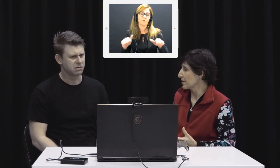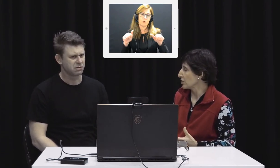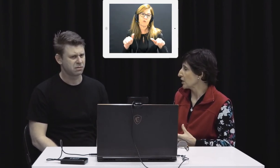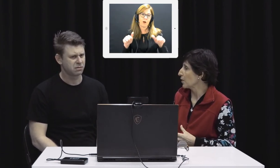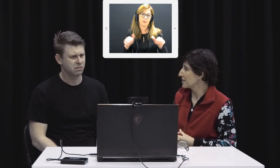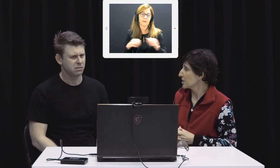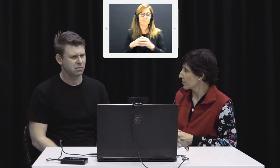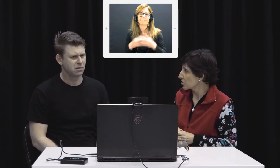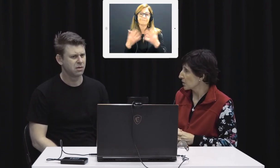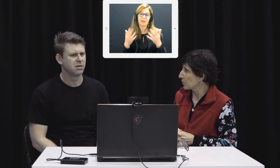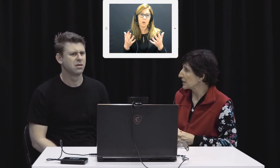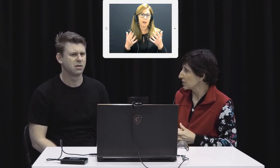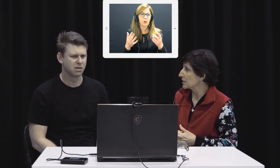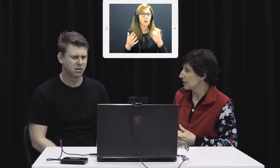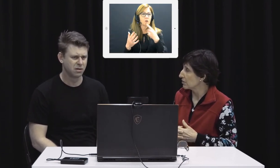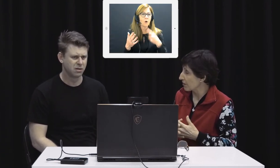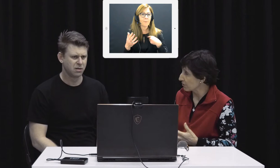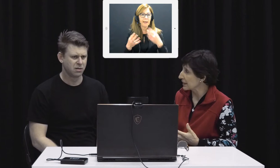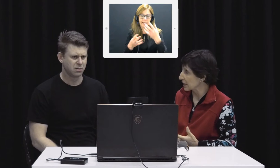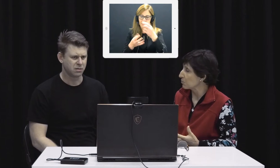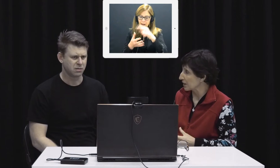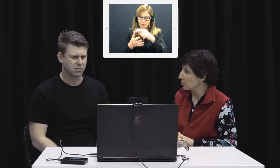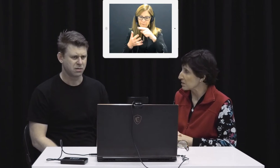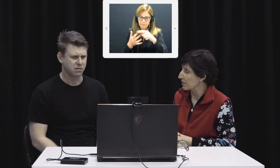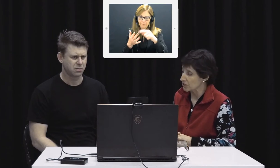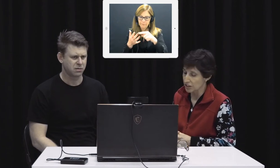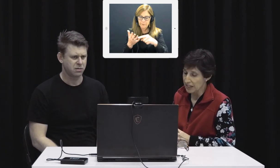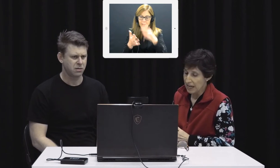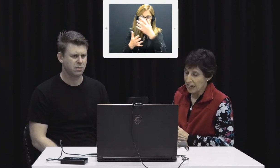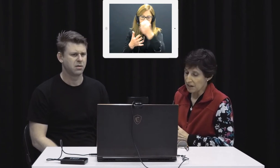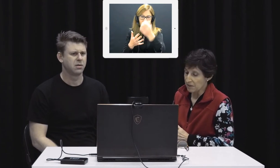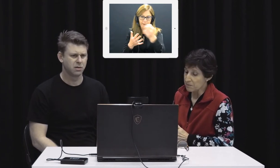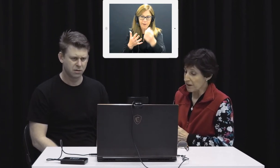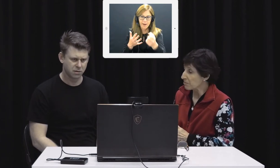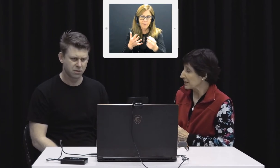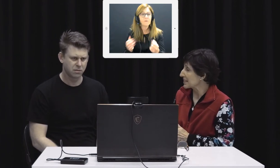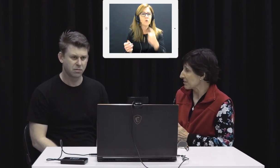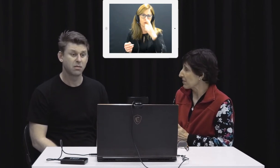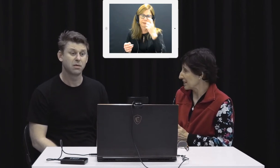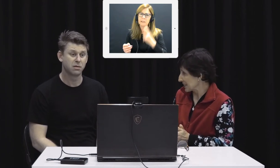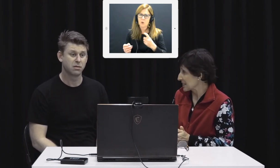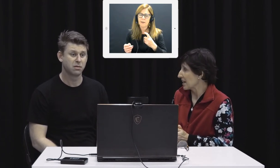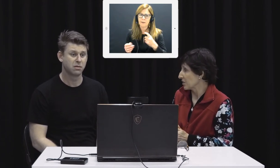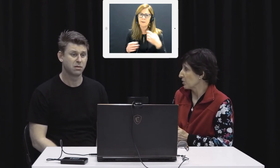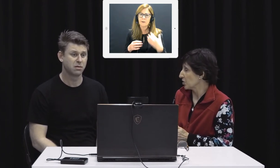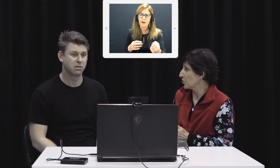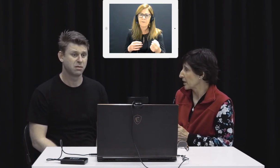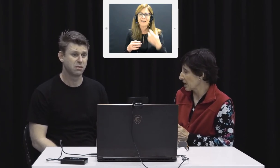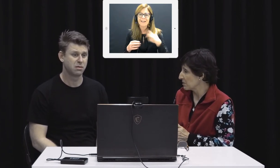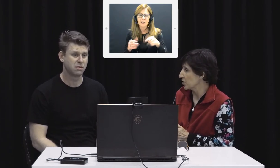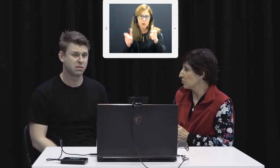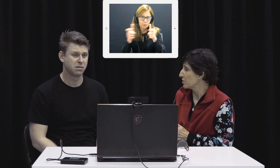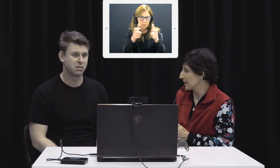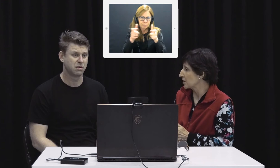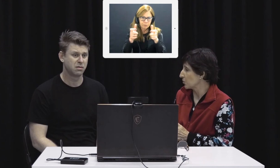symptoms are actually quite serious. We needed to really put you on observation. The paramedics, in fact, would say that when you